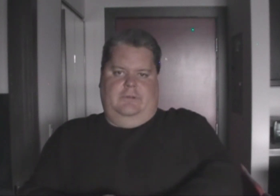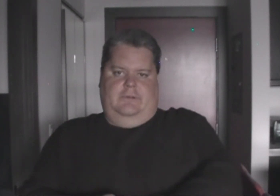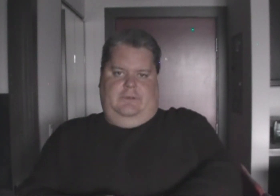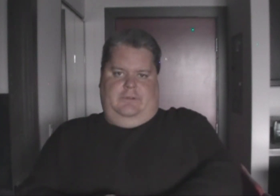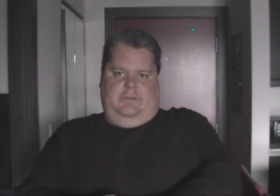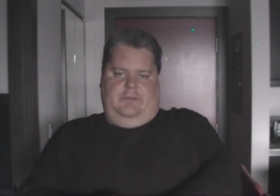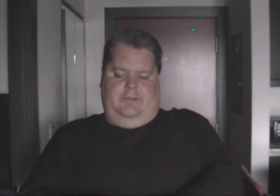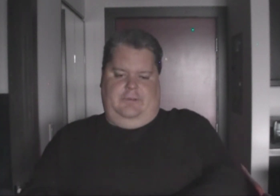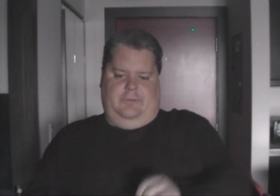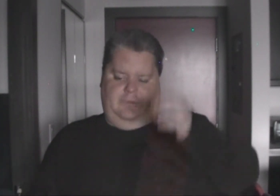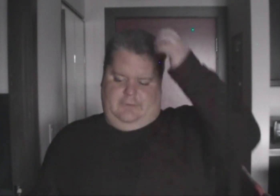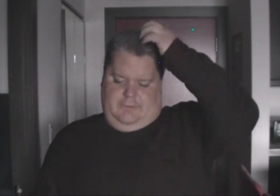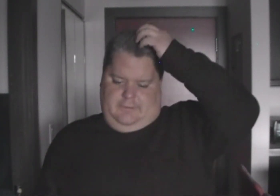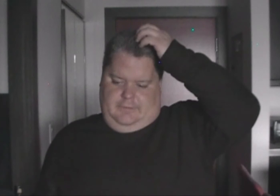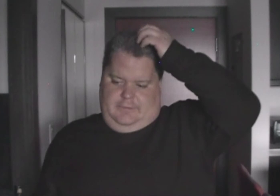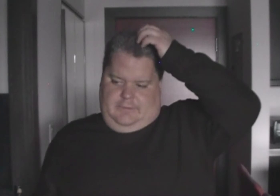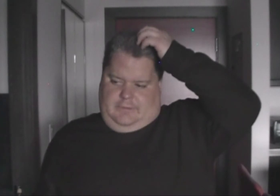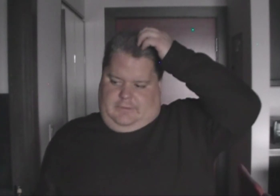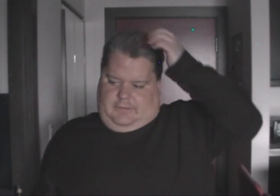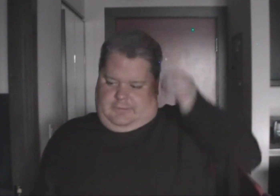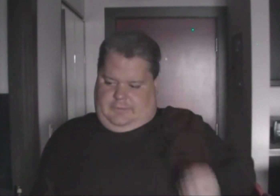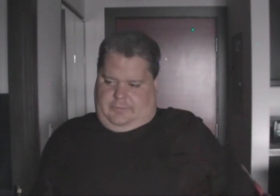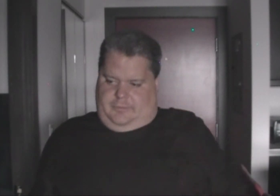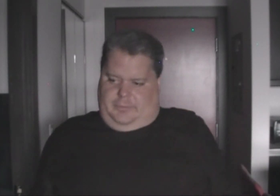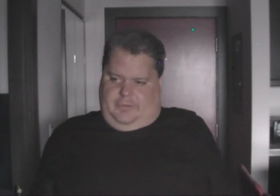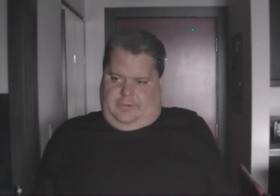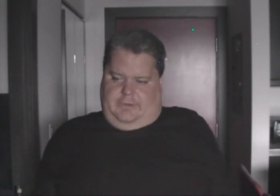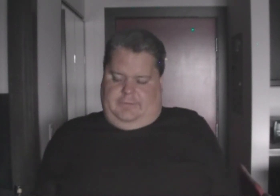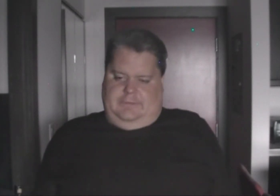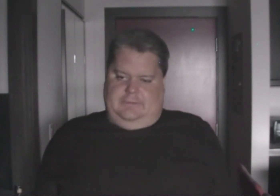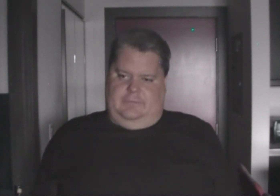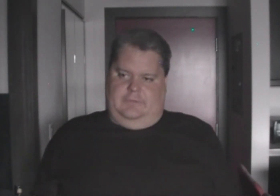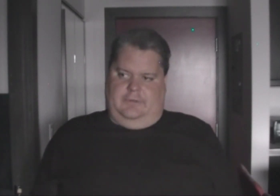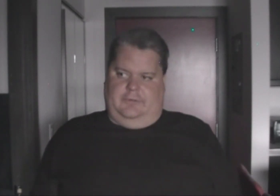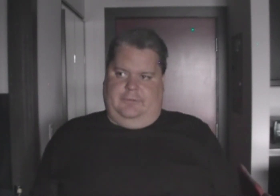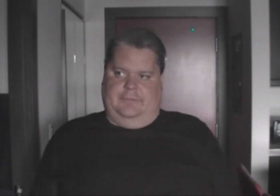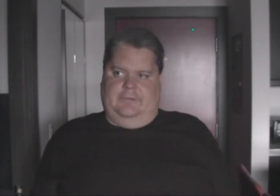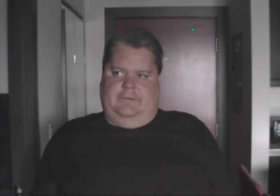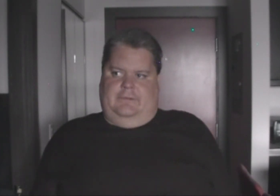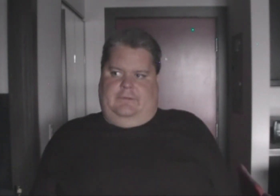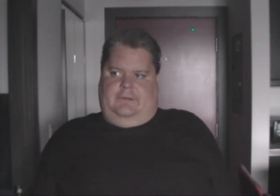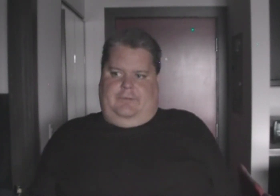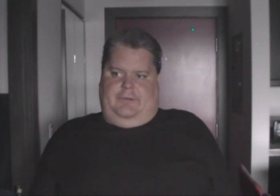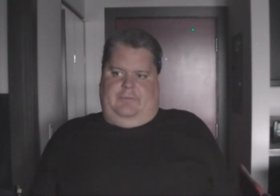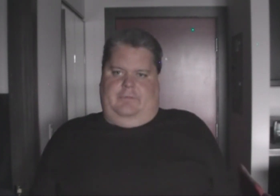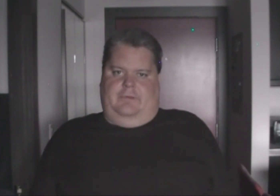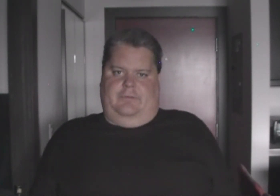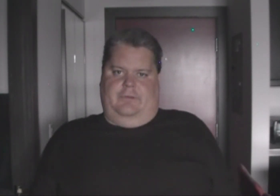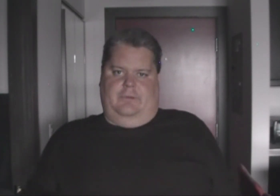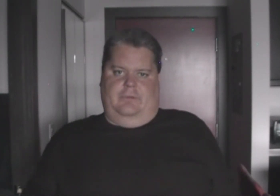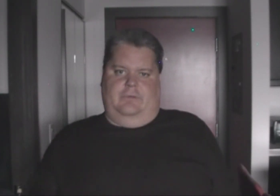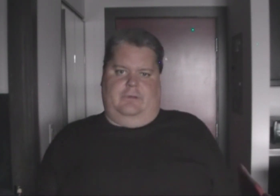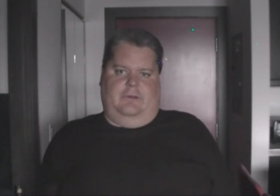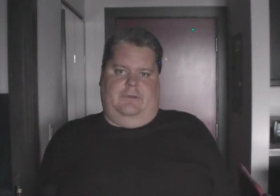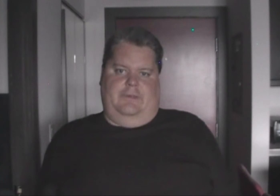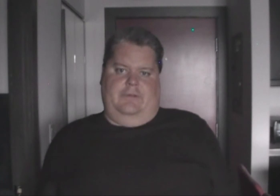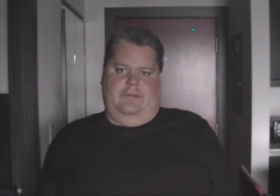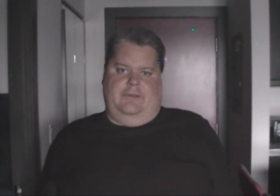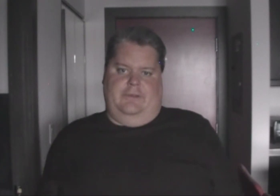I was at C2, and then, uh, I do remember, uh, also, I mean, if you go look on the internet here,